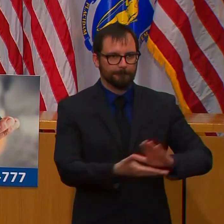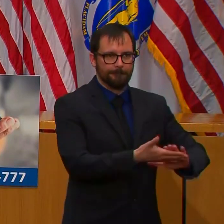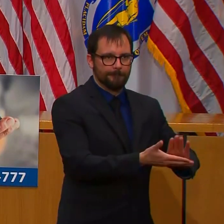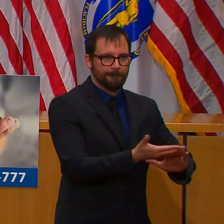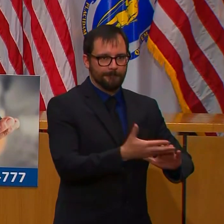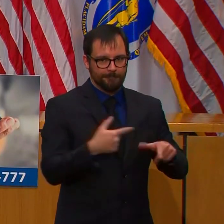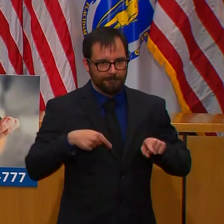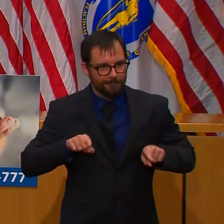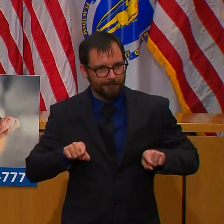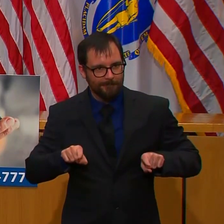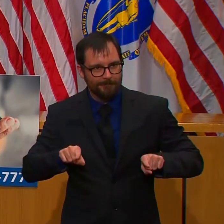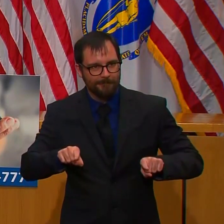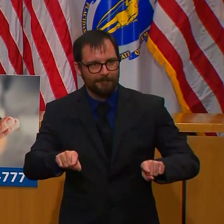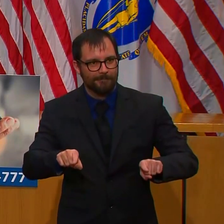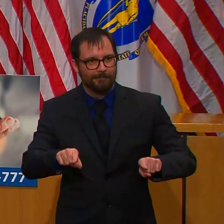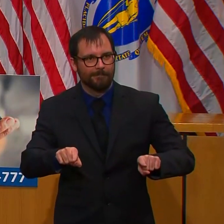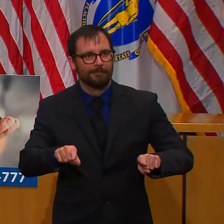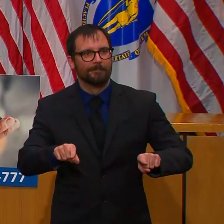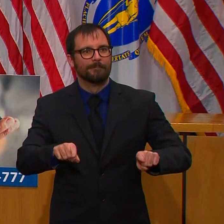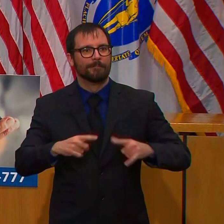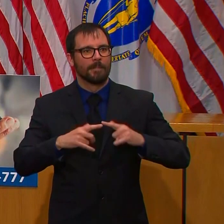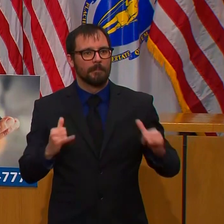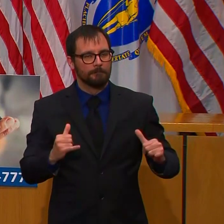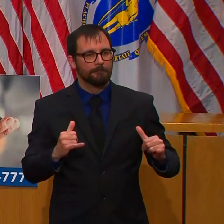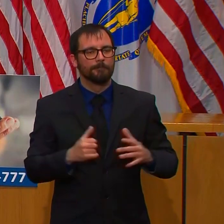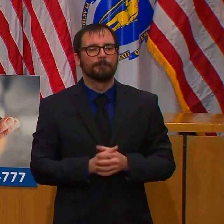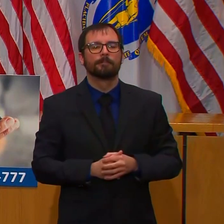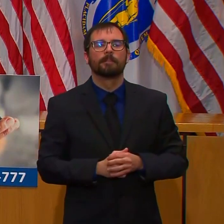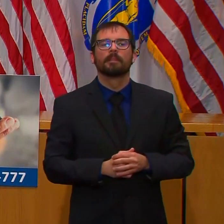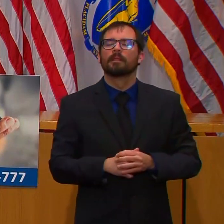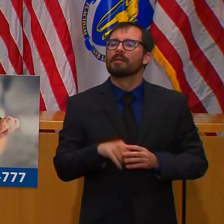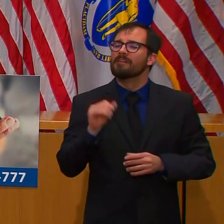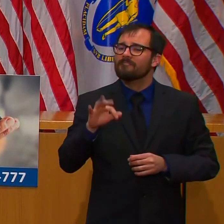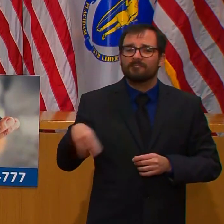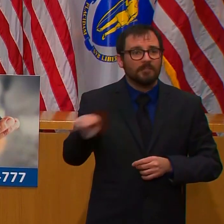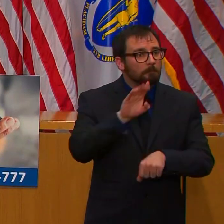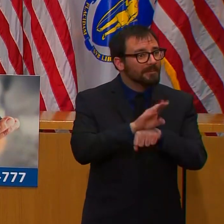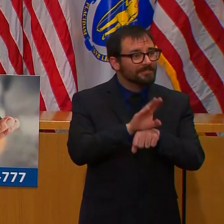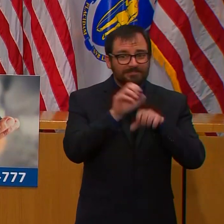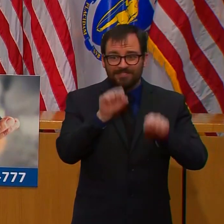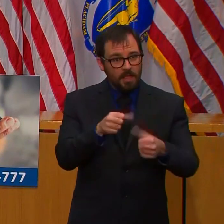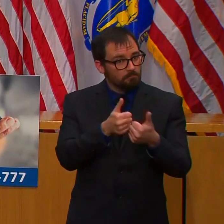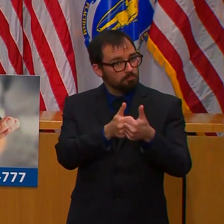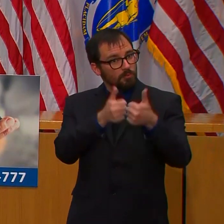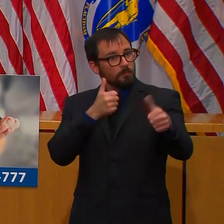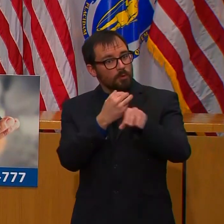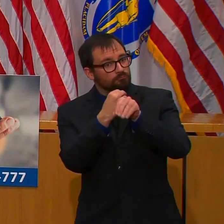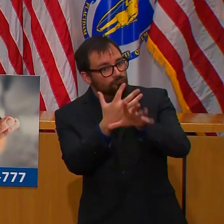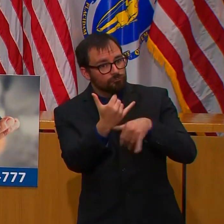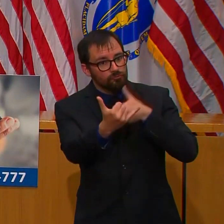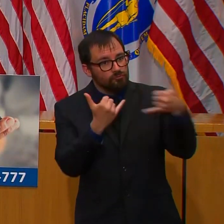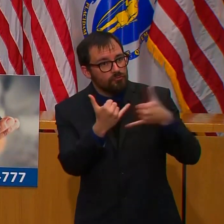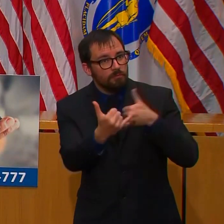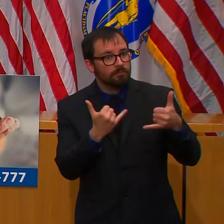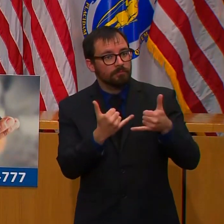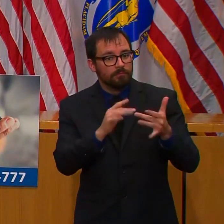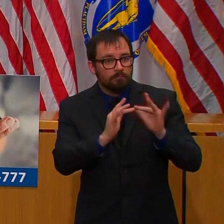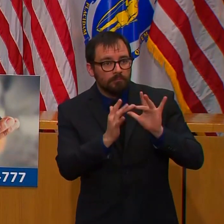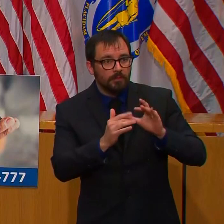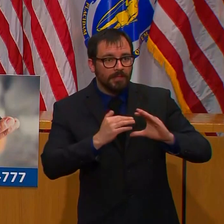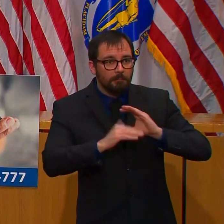This end date matches up with our decision to extend school and non-emergency child care programs through May 4th.